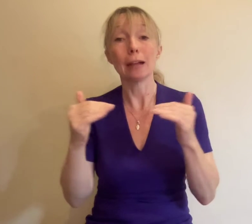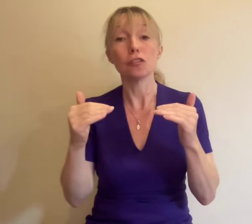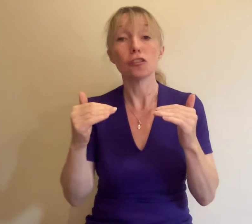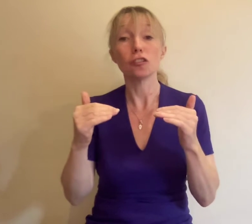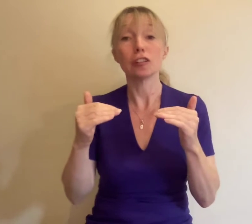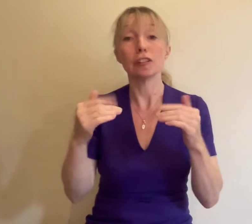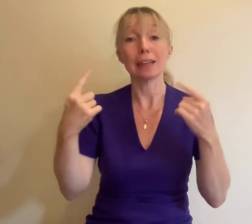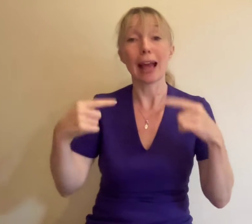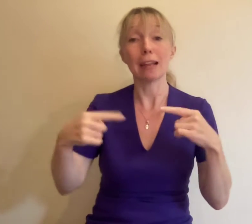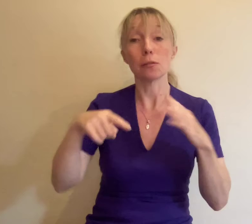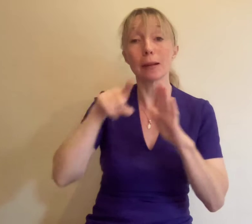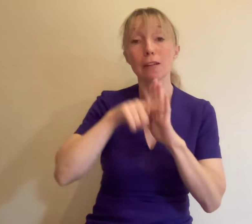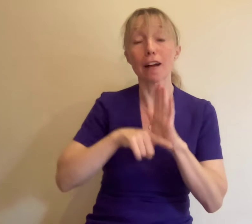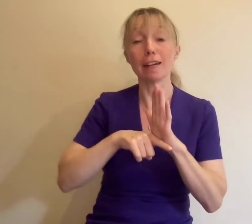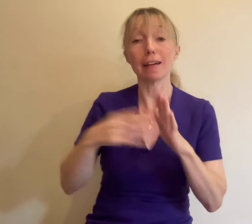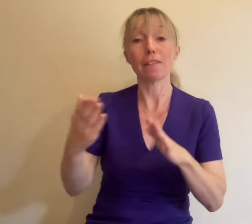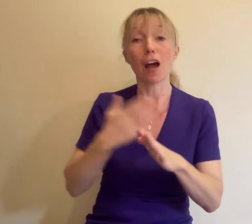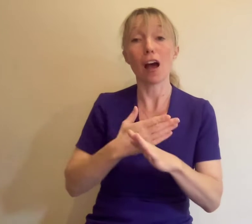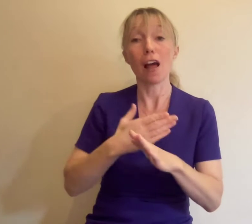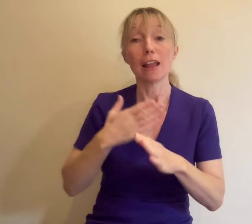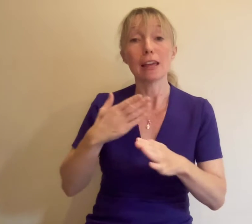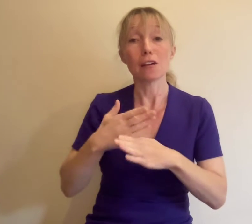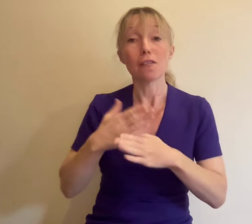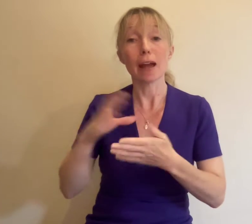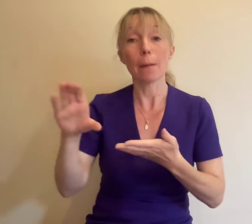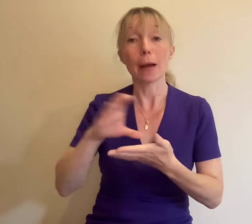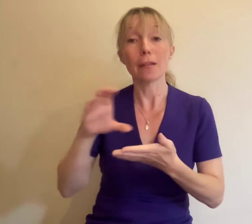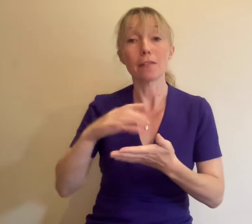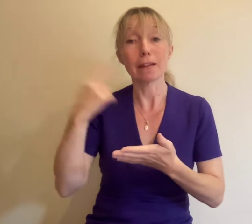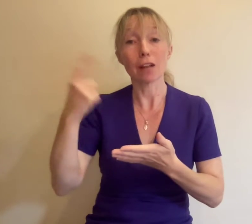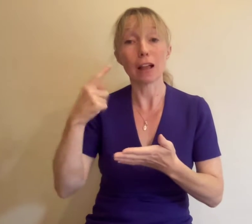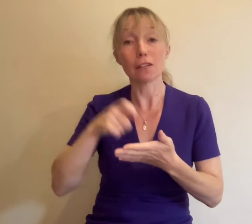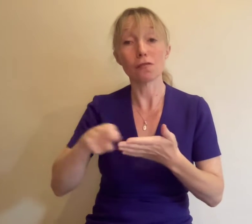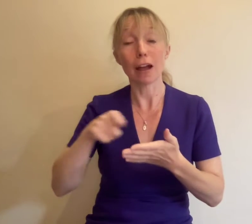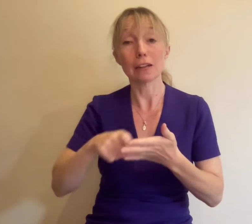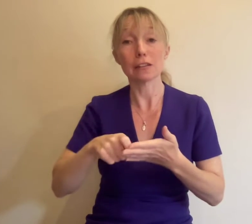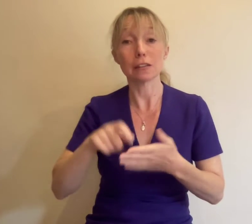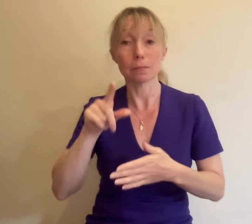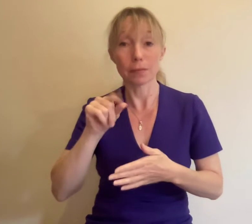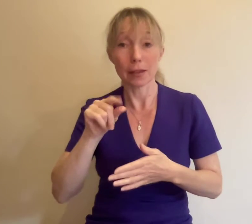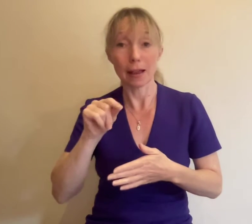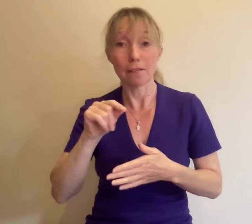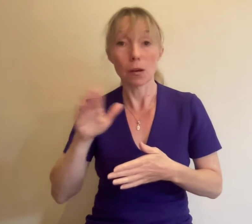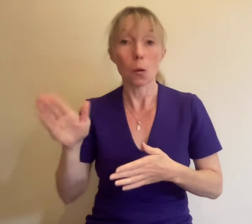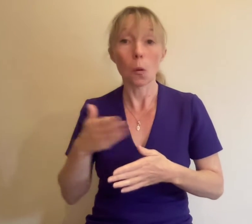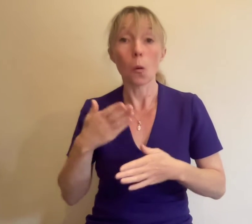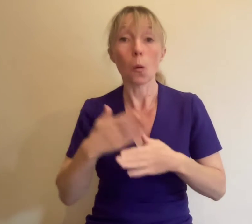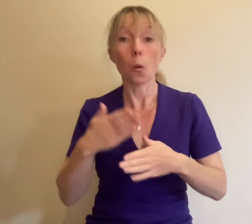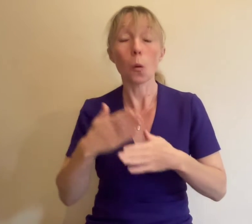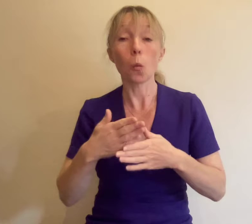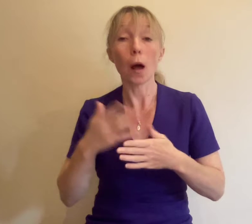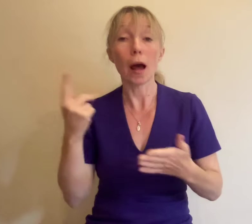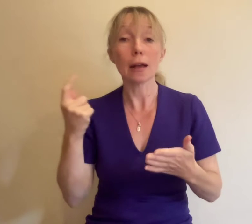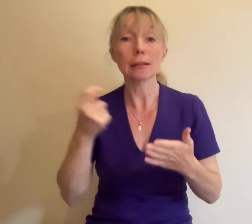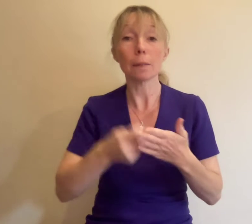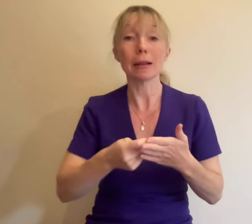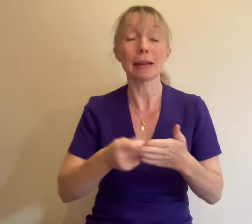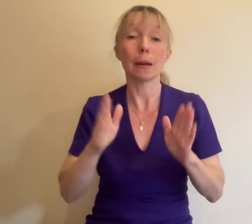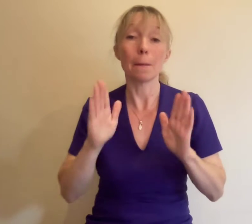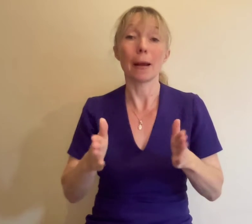career bursaries for London writers 11. All work submitted must be the individual and original